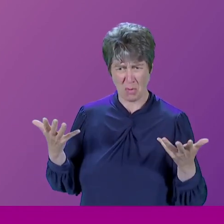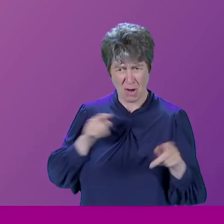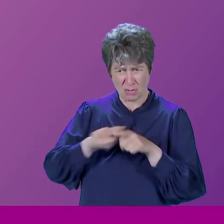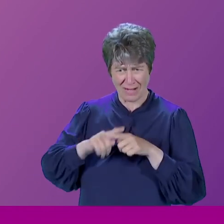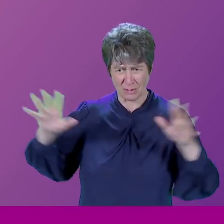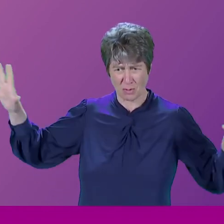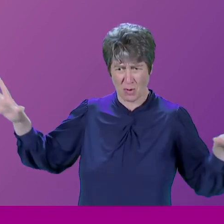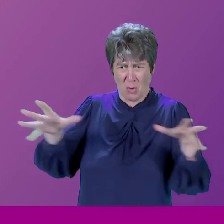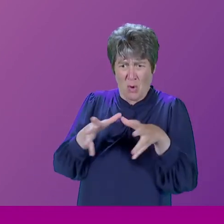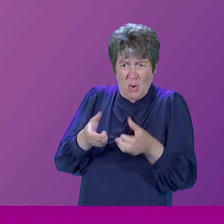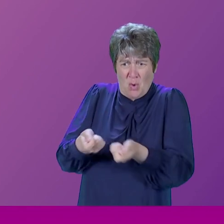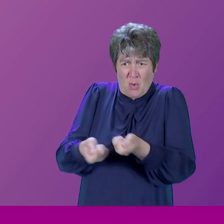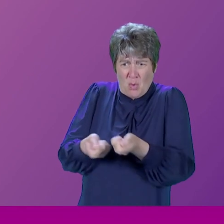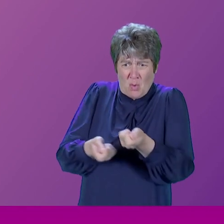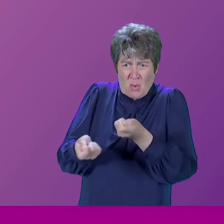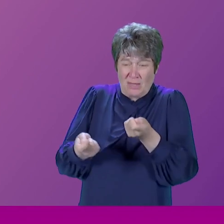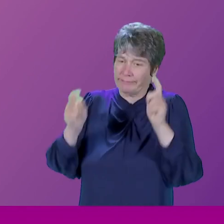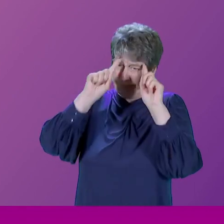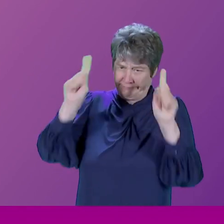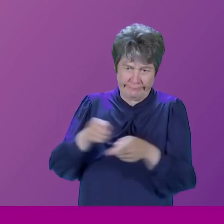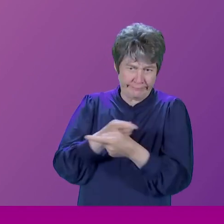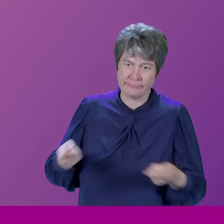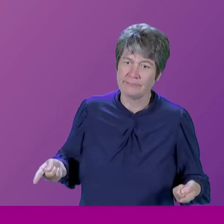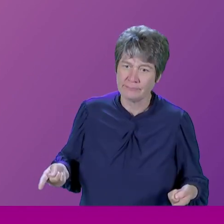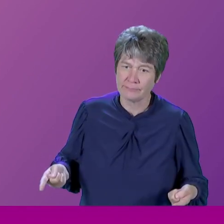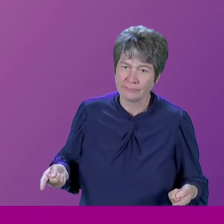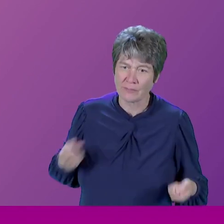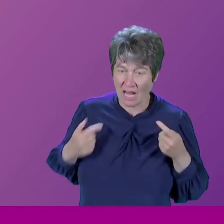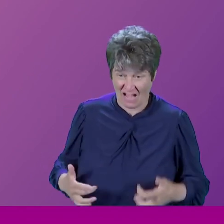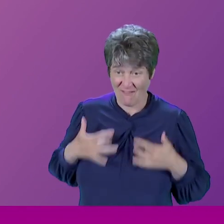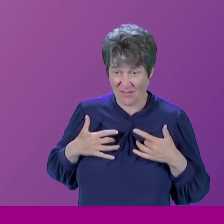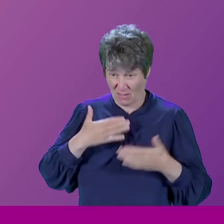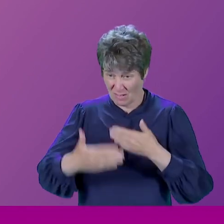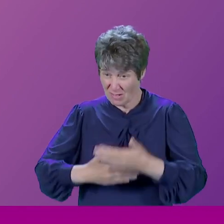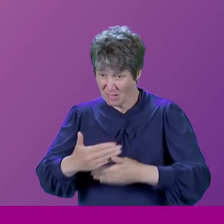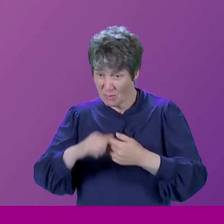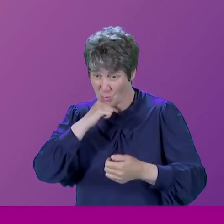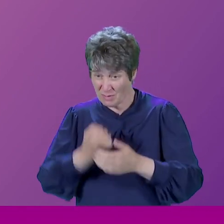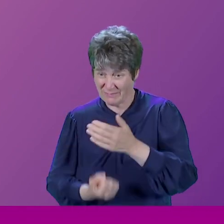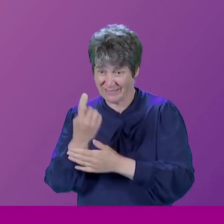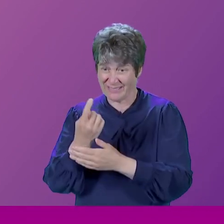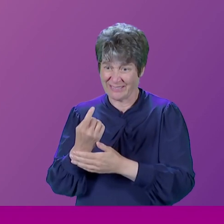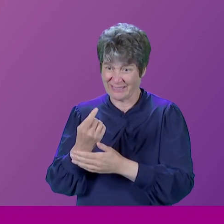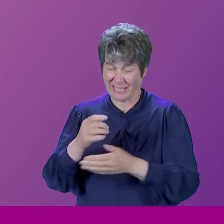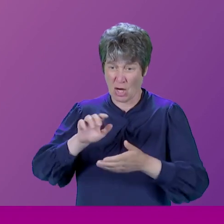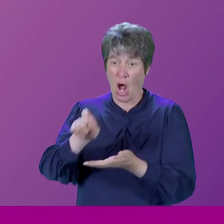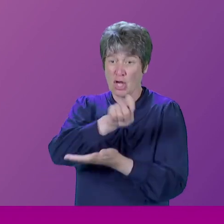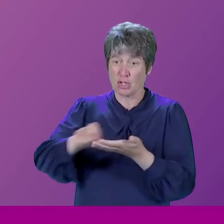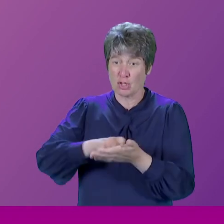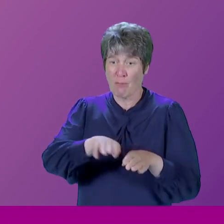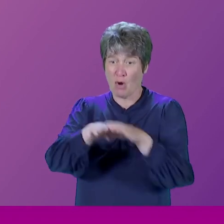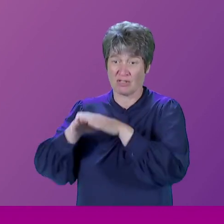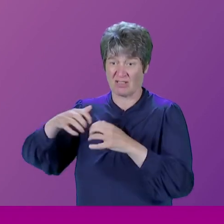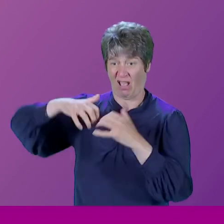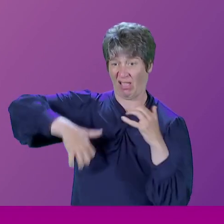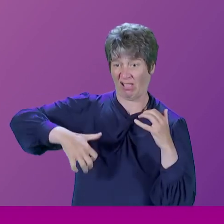And that what it would lead to in particular would be an absolute lack of accountability and an absolute lack of democracy, which is why I was in favour of